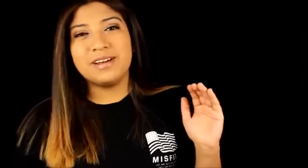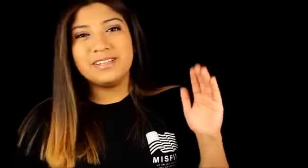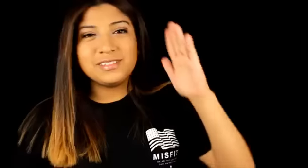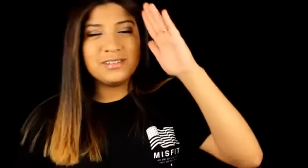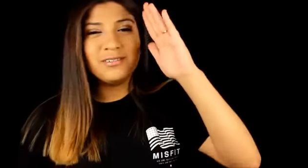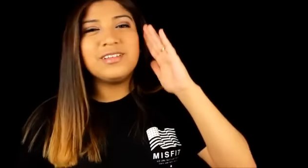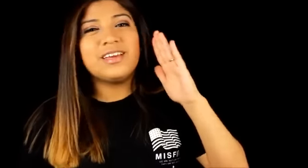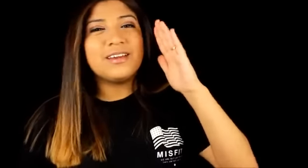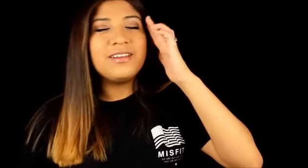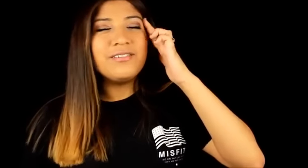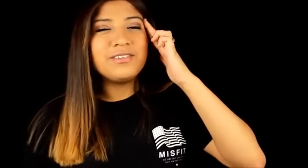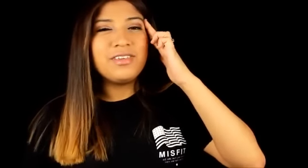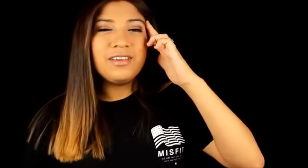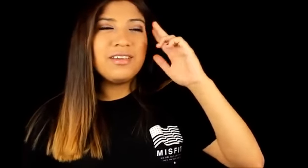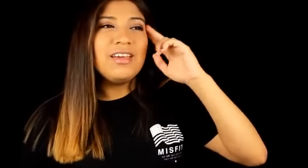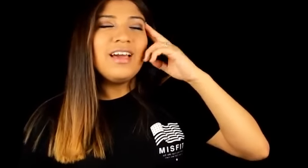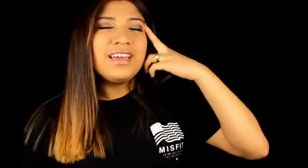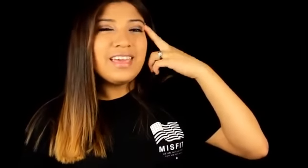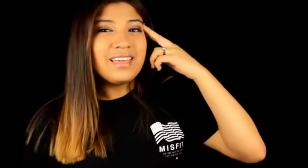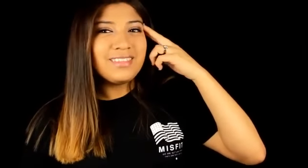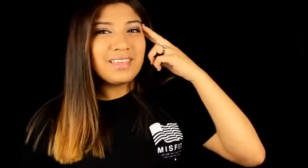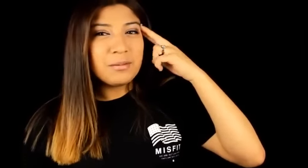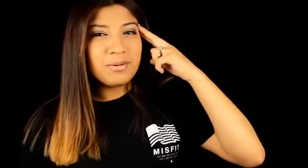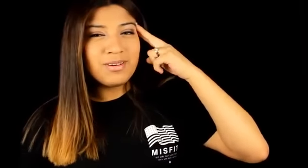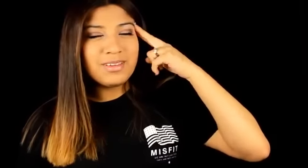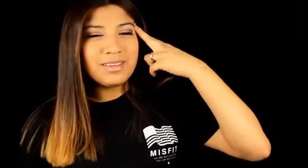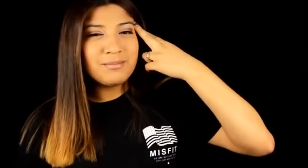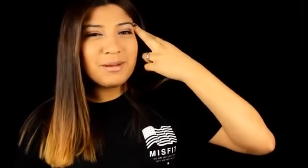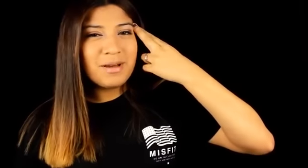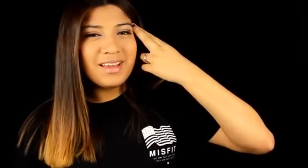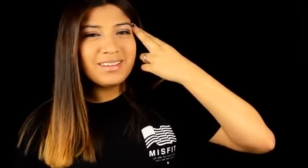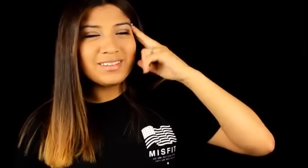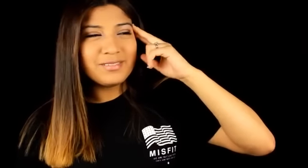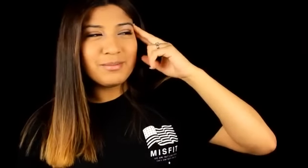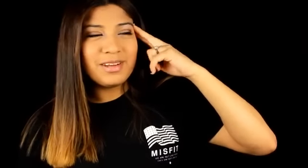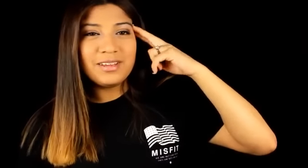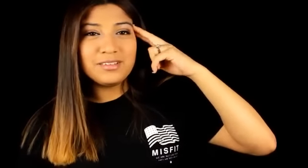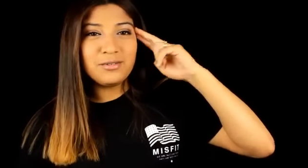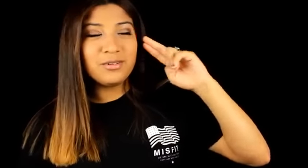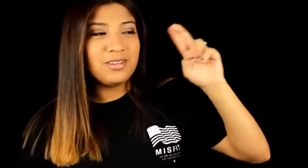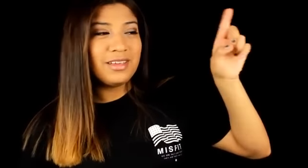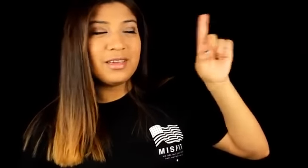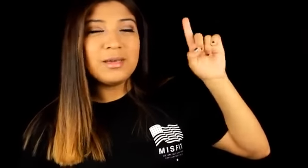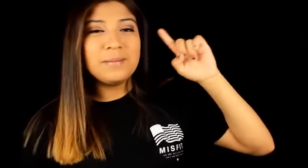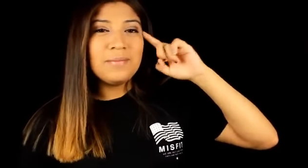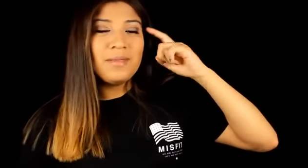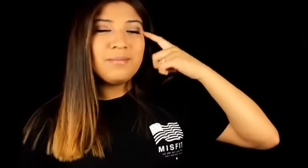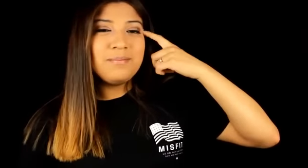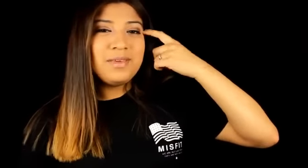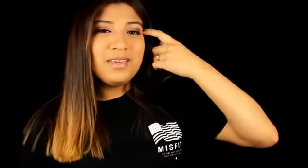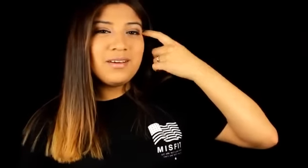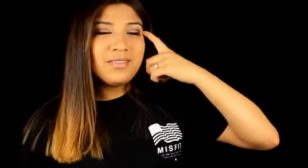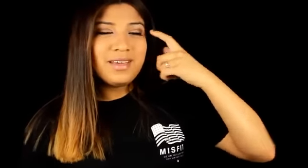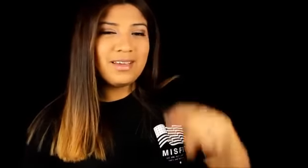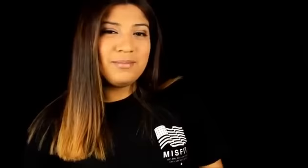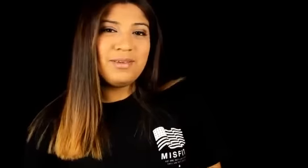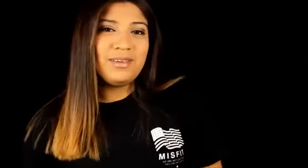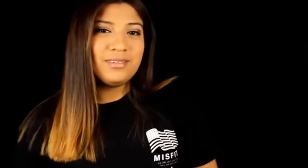mind you know like I could never think I can't like put in my mind of somebody else who could like be on that kind of beat